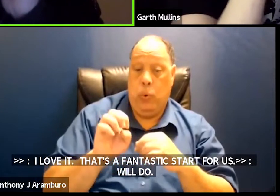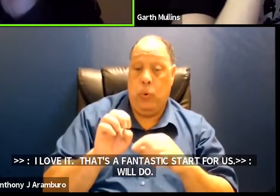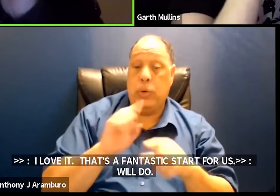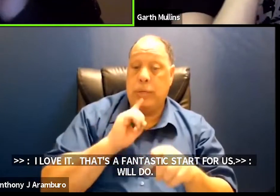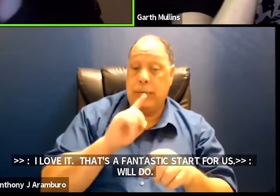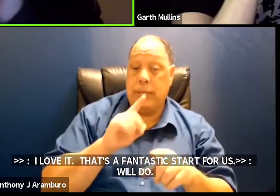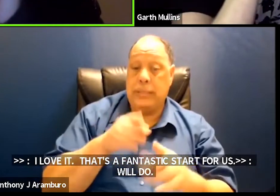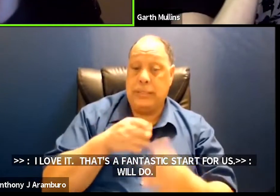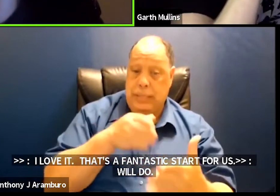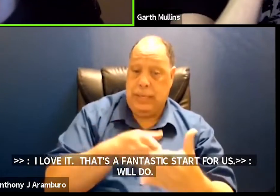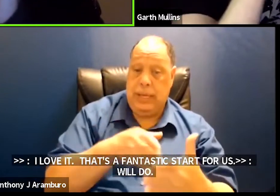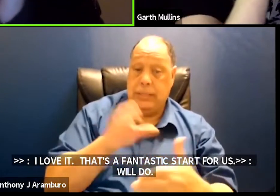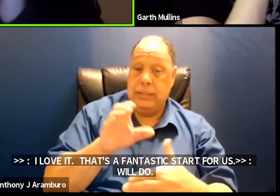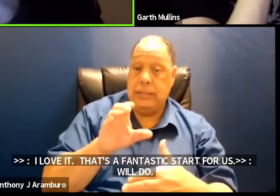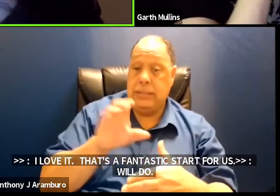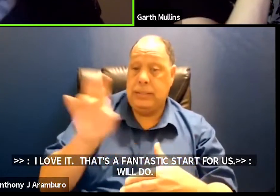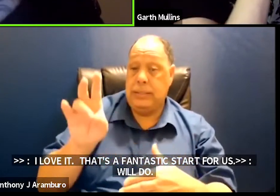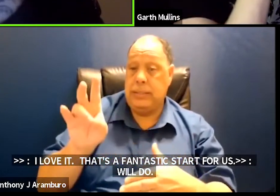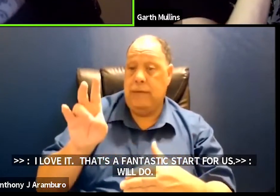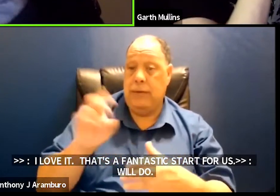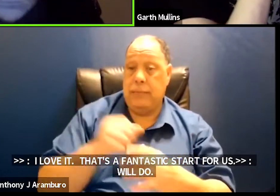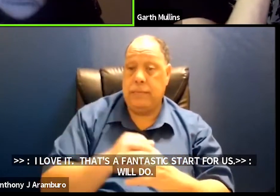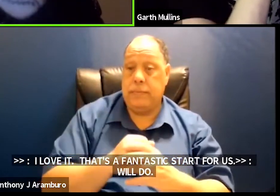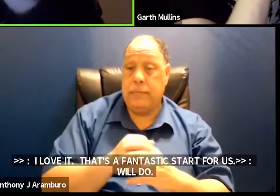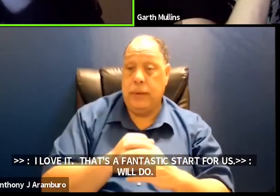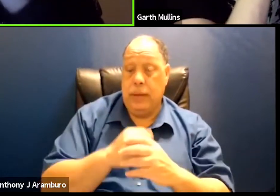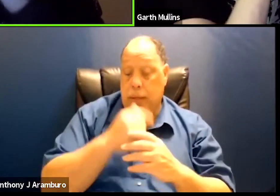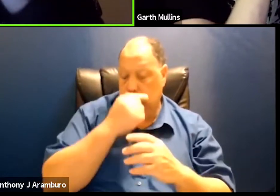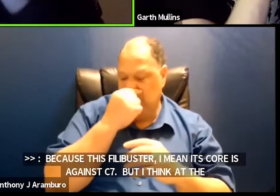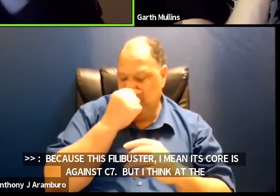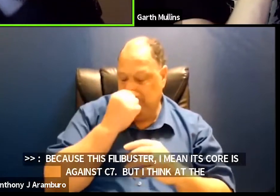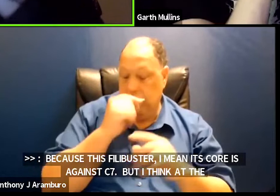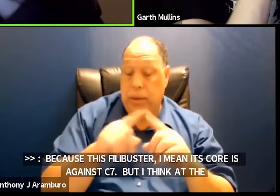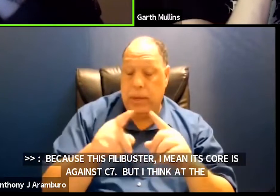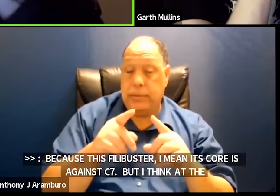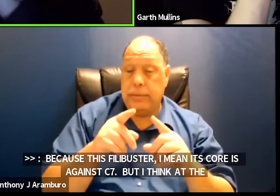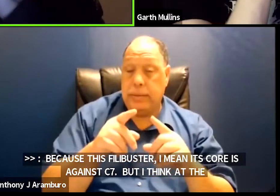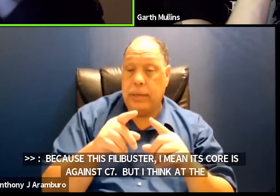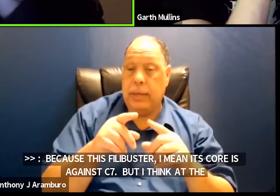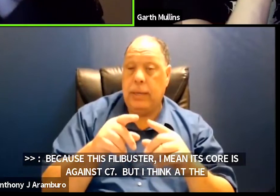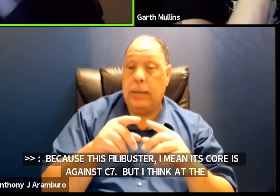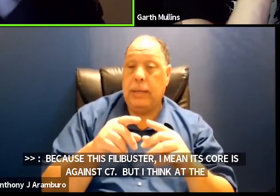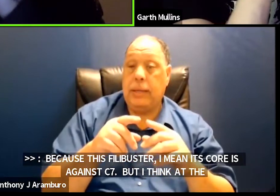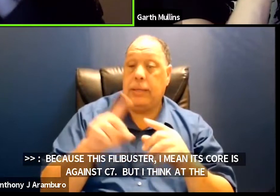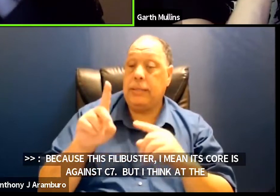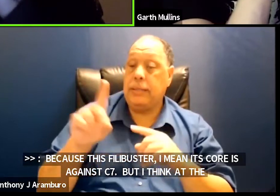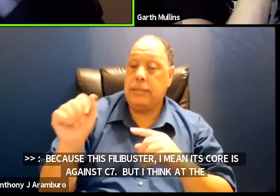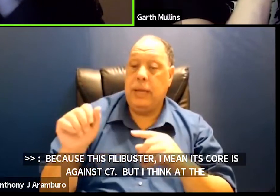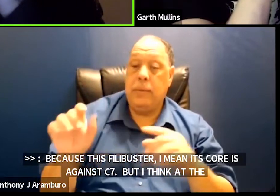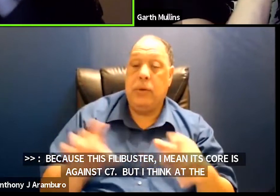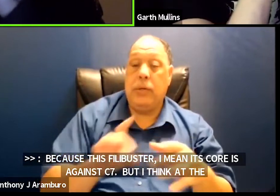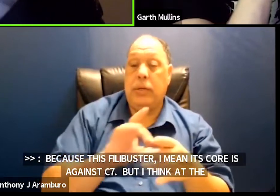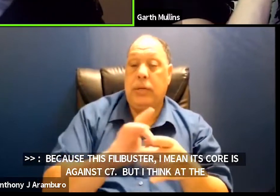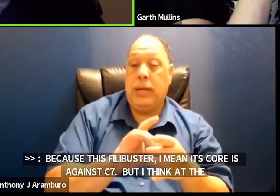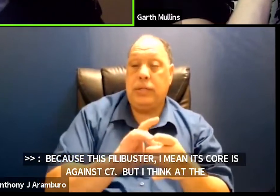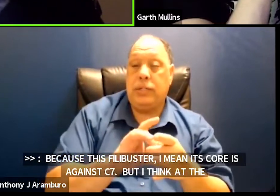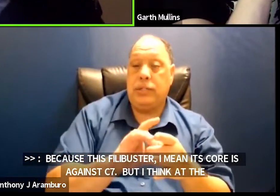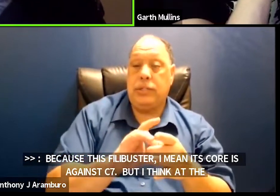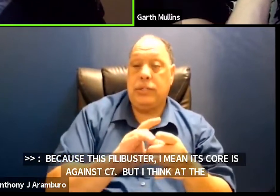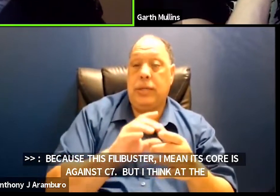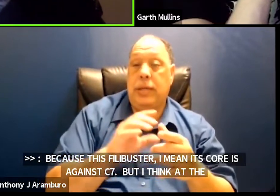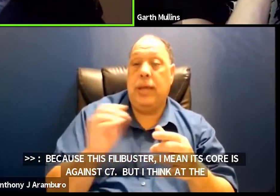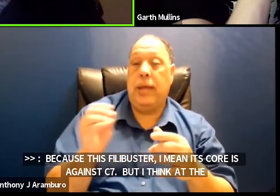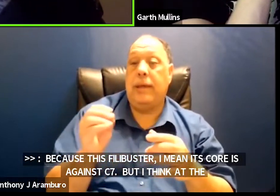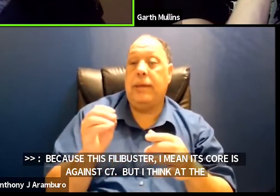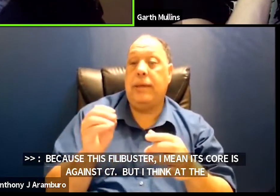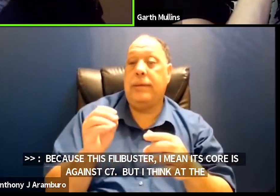i think at the root of that is is disabled connection and and um